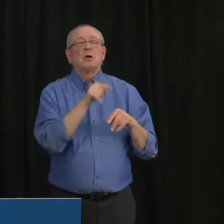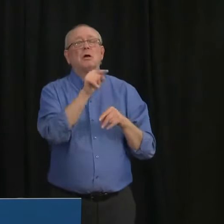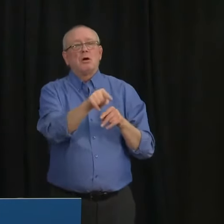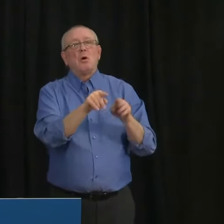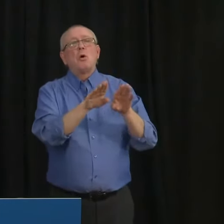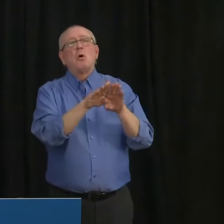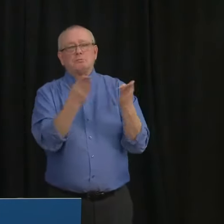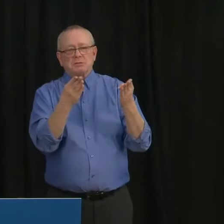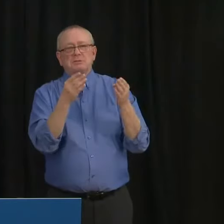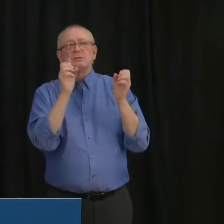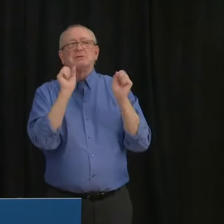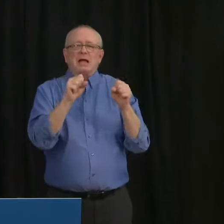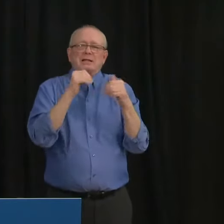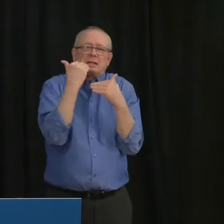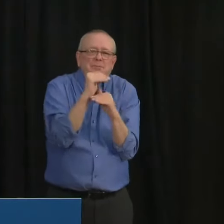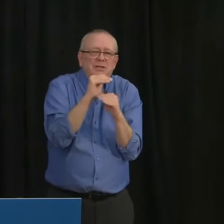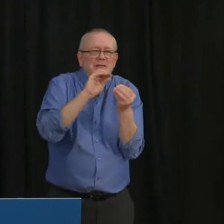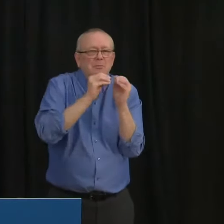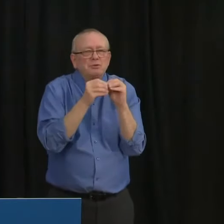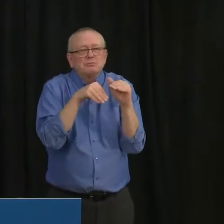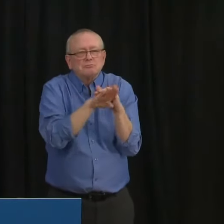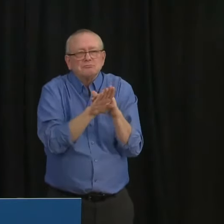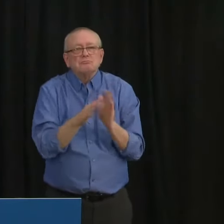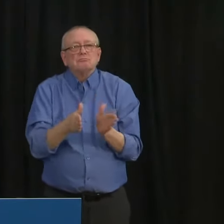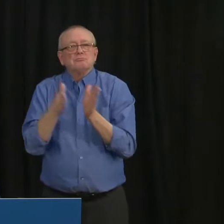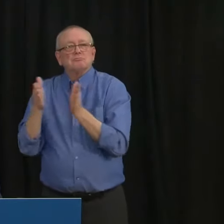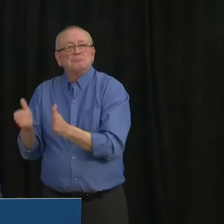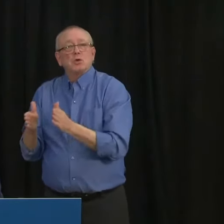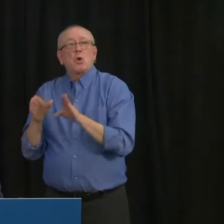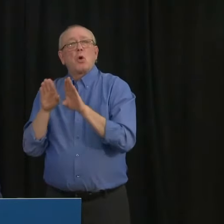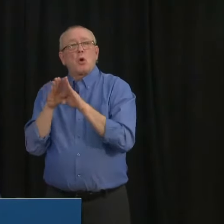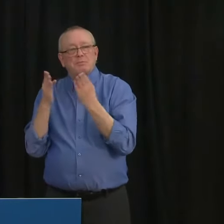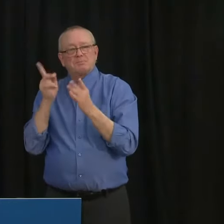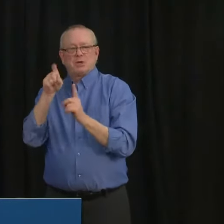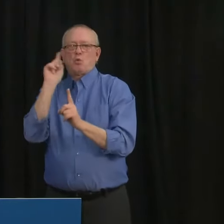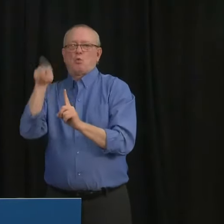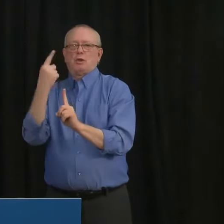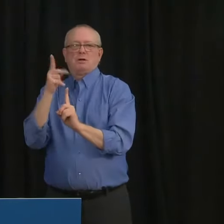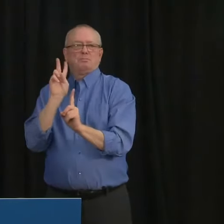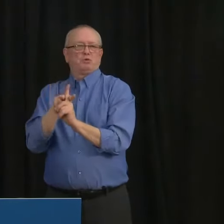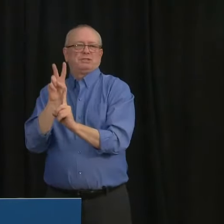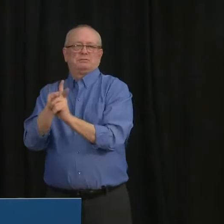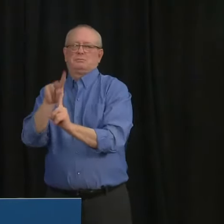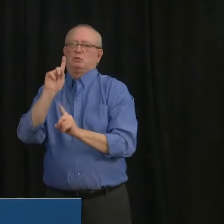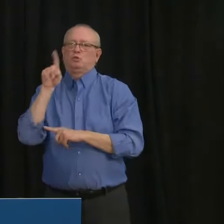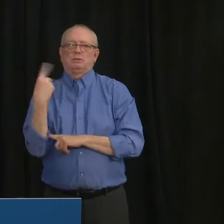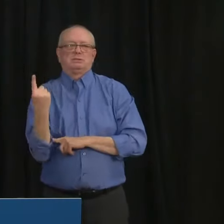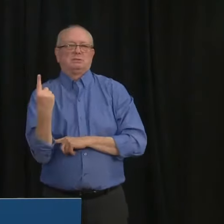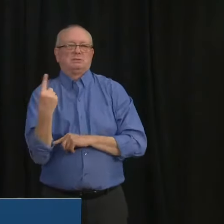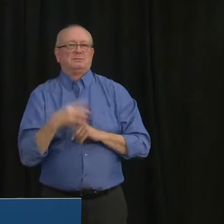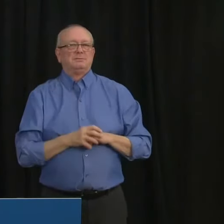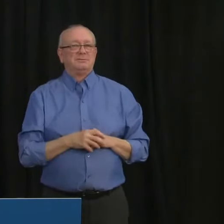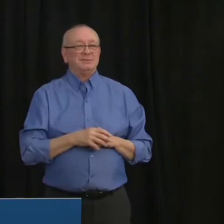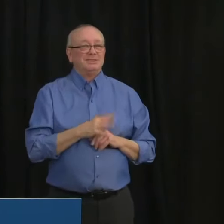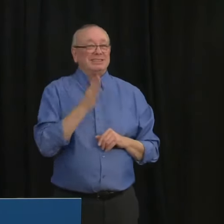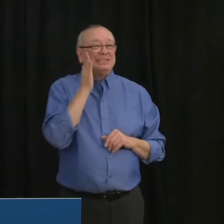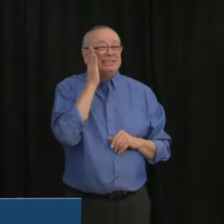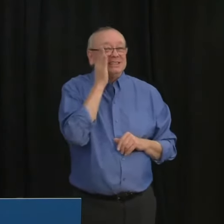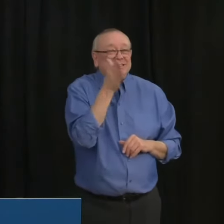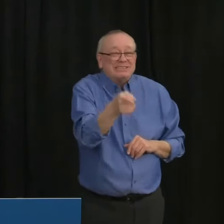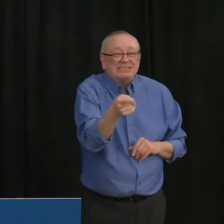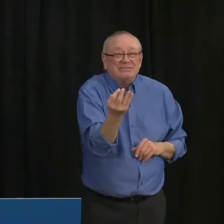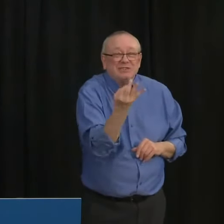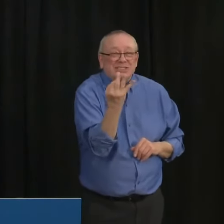capacity and thirdly open by appointment only. Effective this Friday, we are